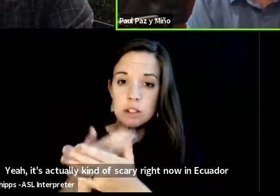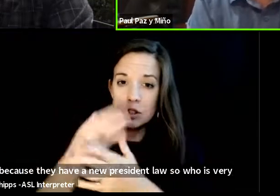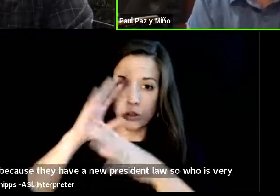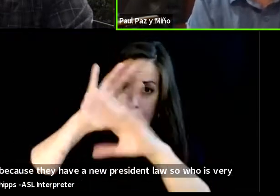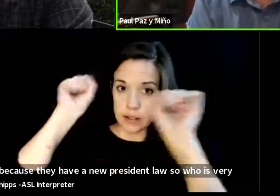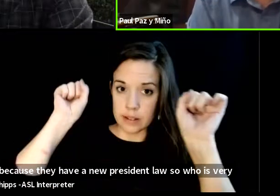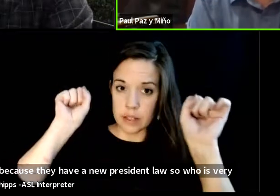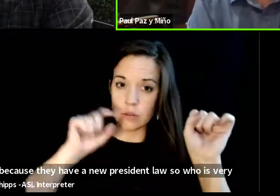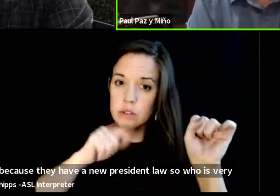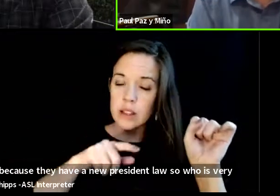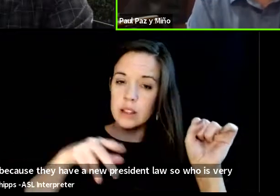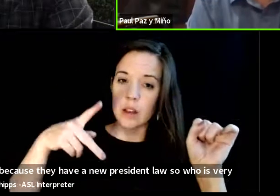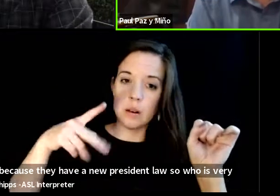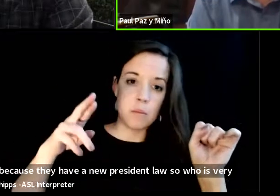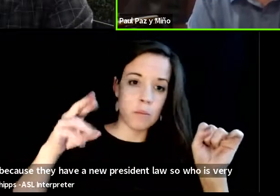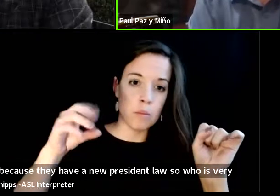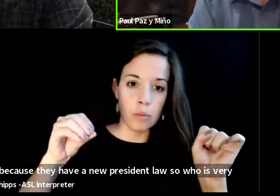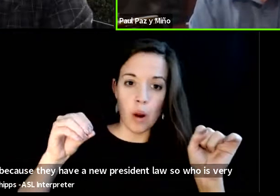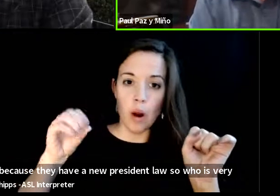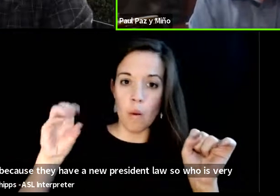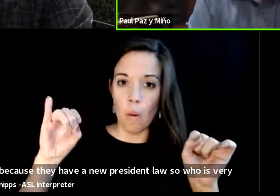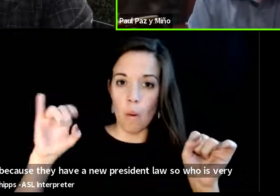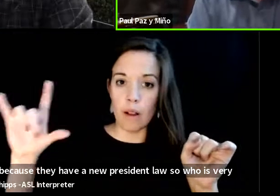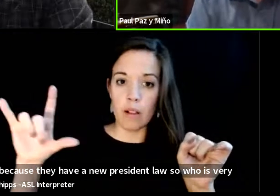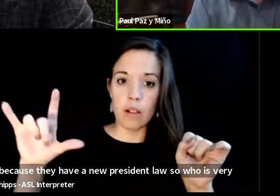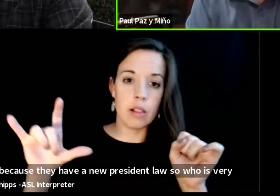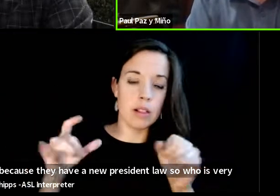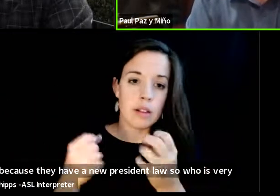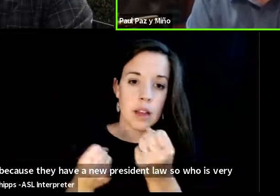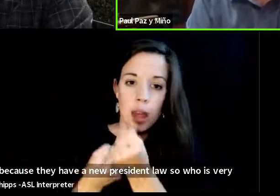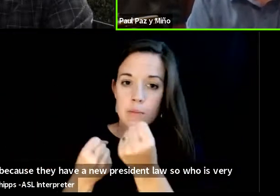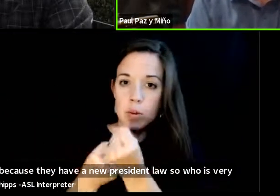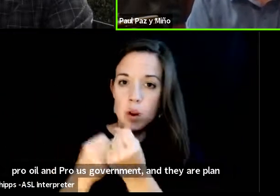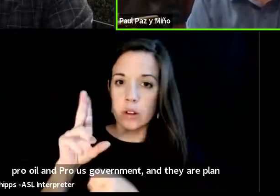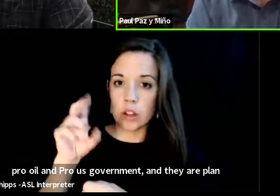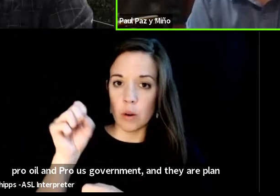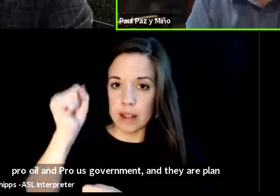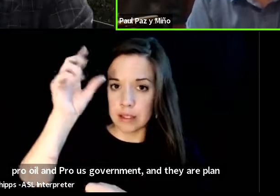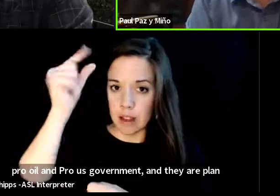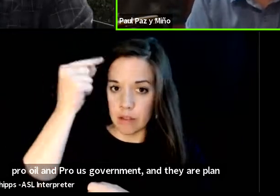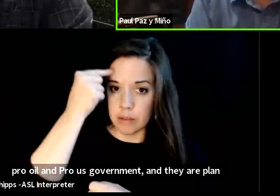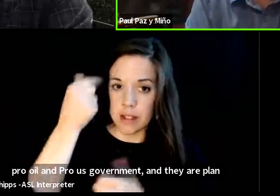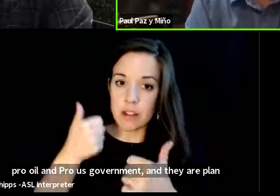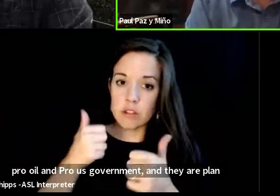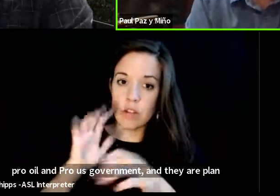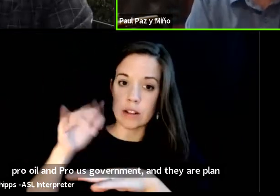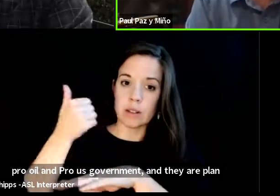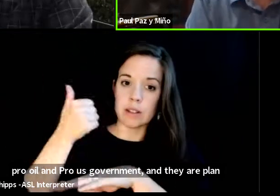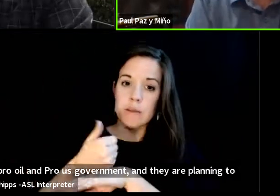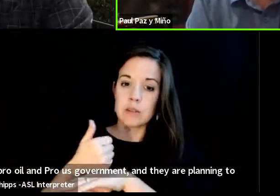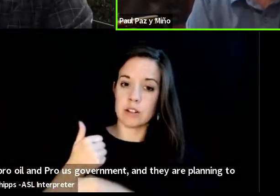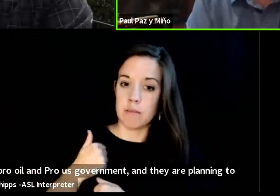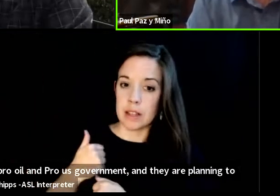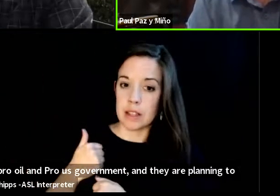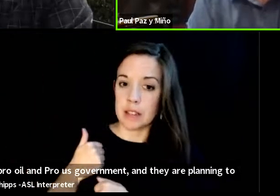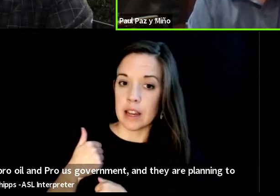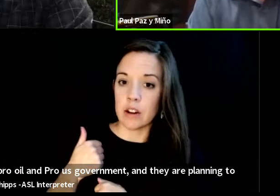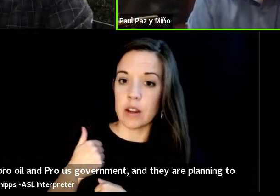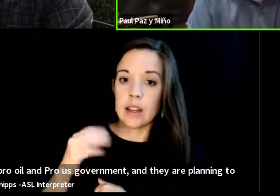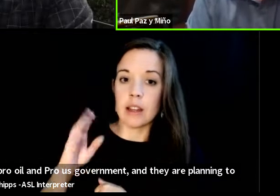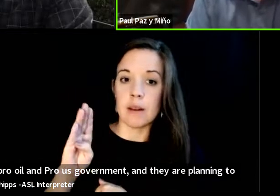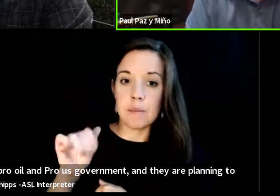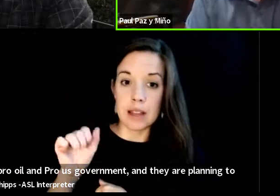very pro-oil and pro-us government and they are planning to establish military military bases in the amazon